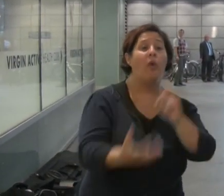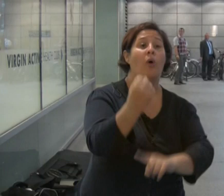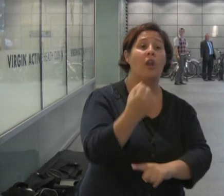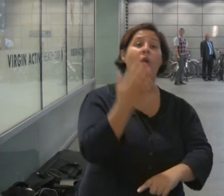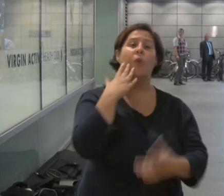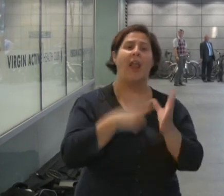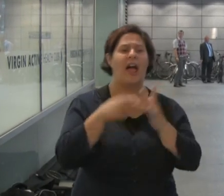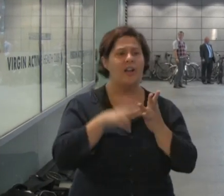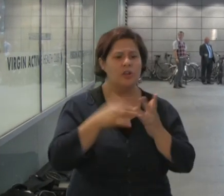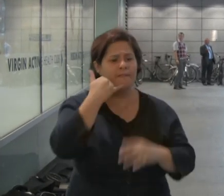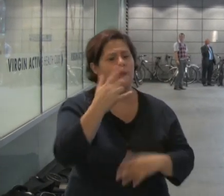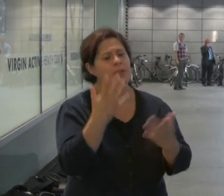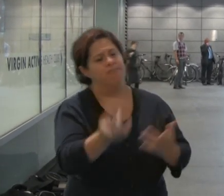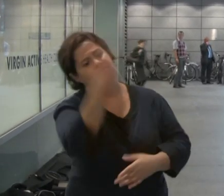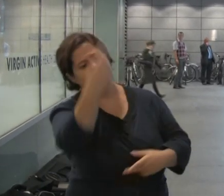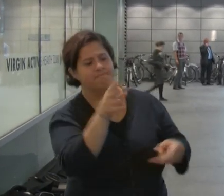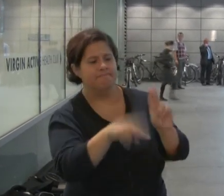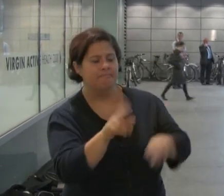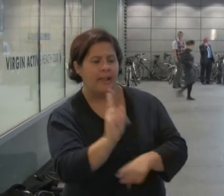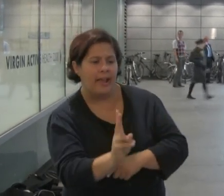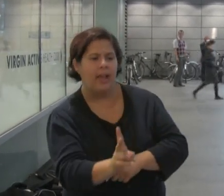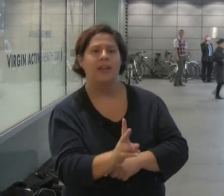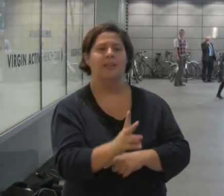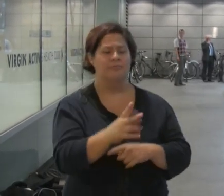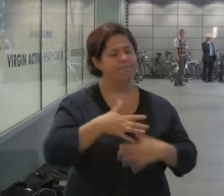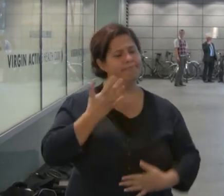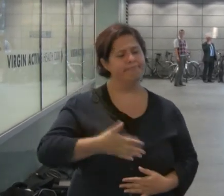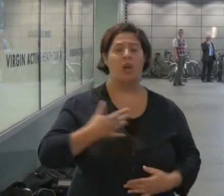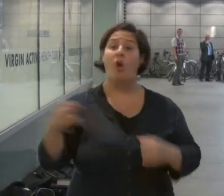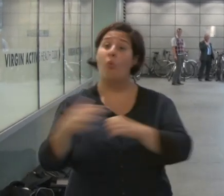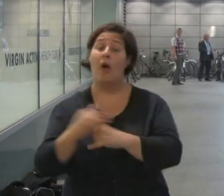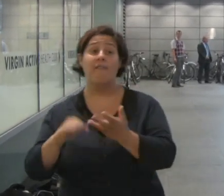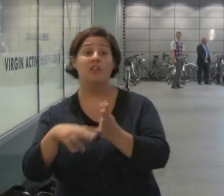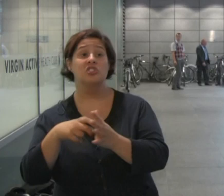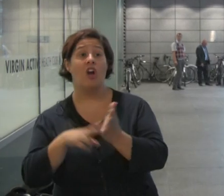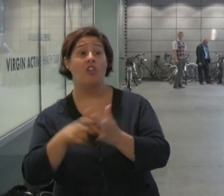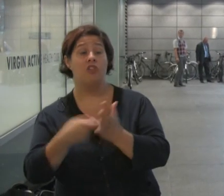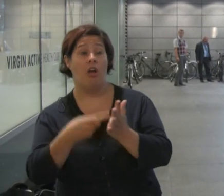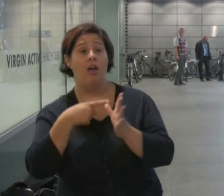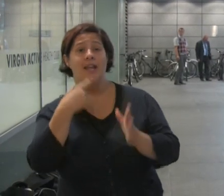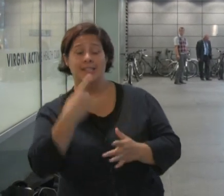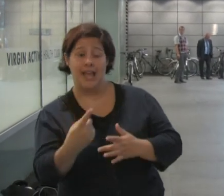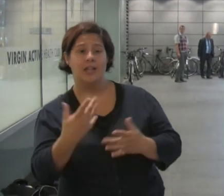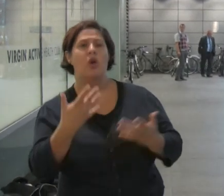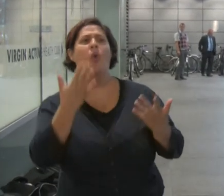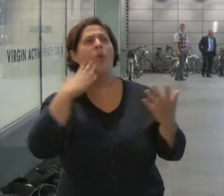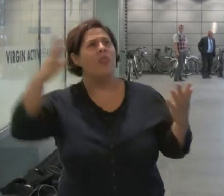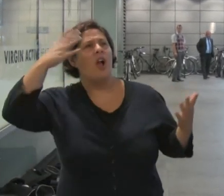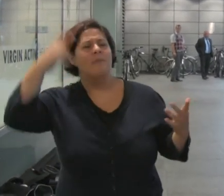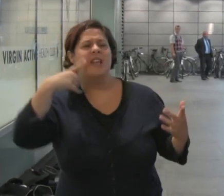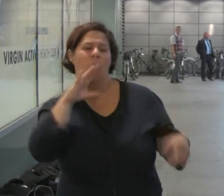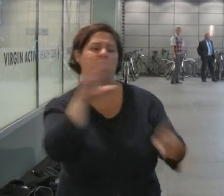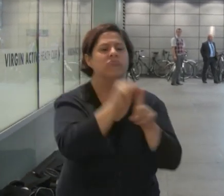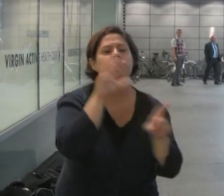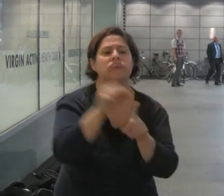he became very upset. His wife Sandra said, when the government said they were going to get all those benefit cheats and